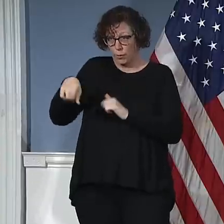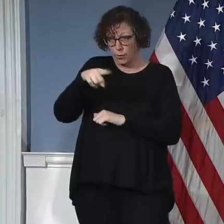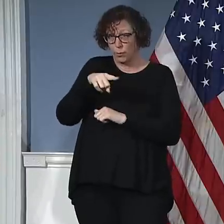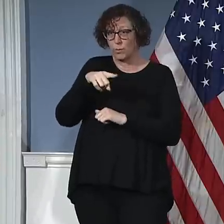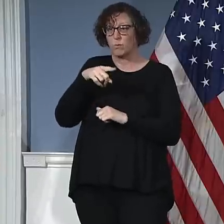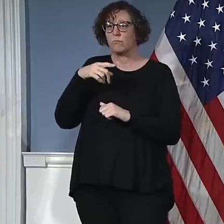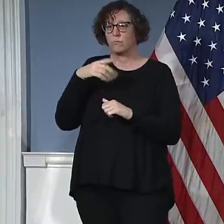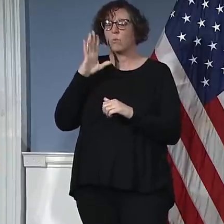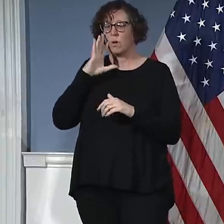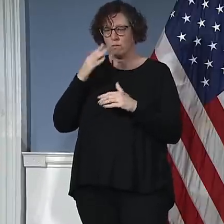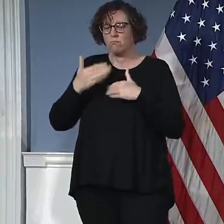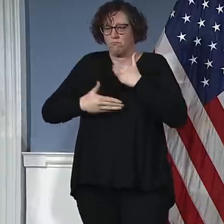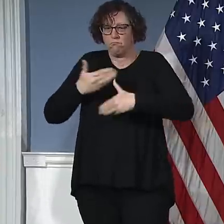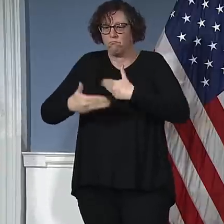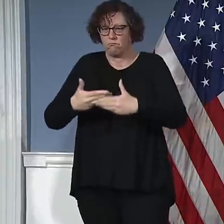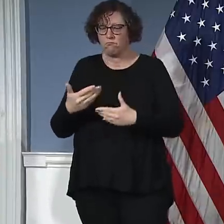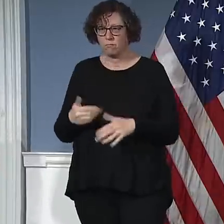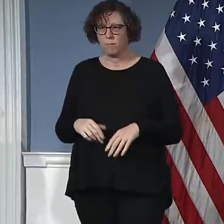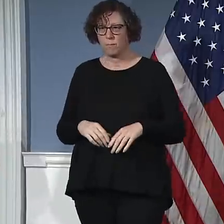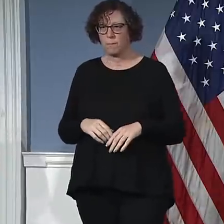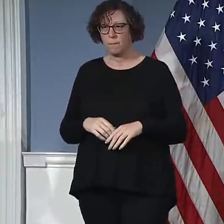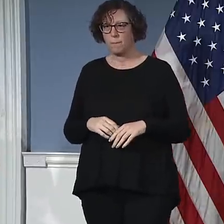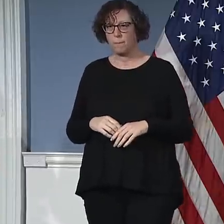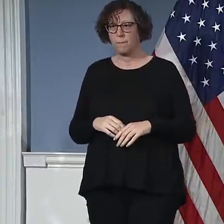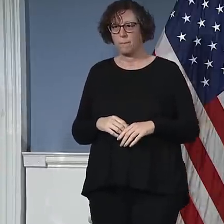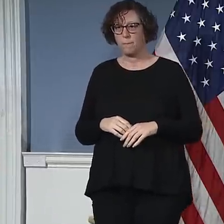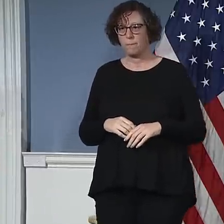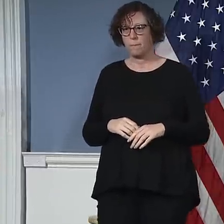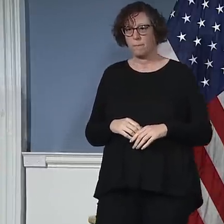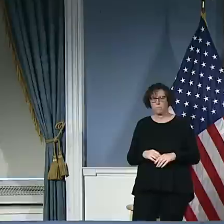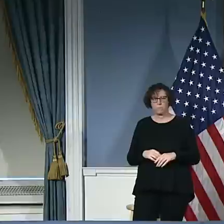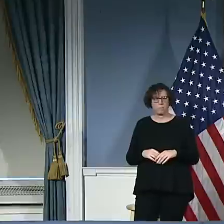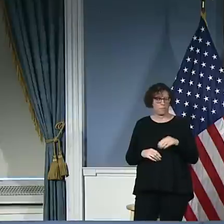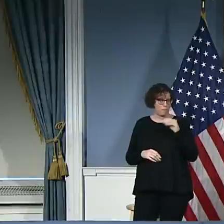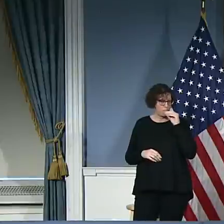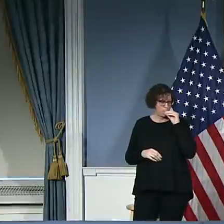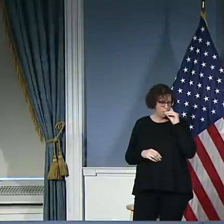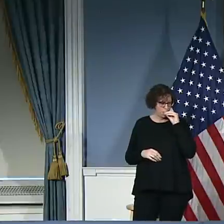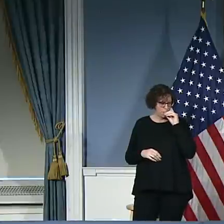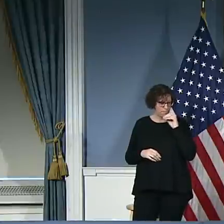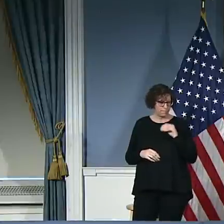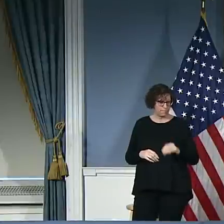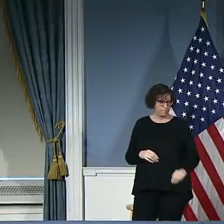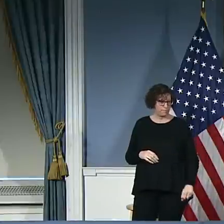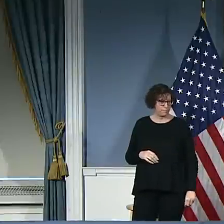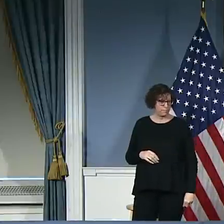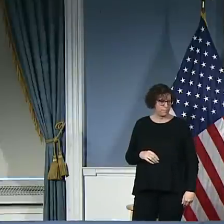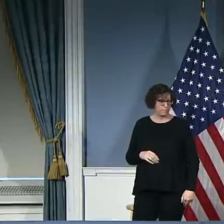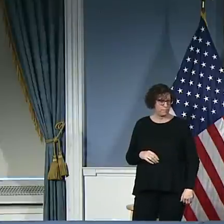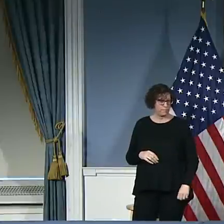difficult and complex budget process. Next, we have Bobby from New York One.